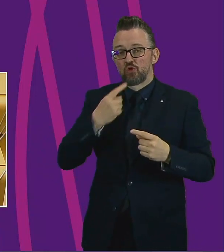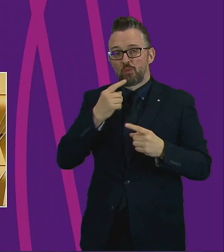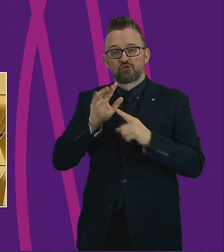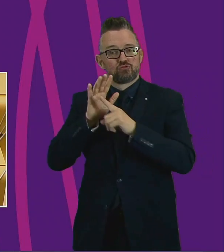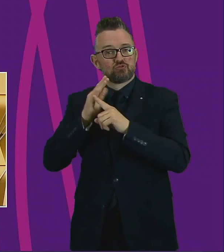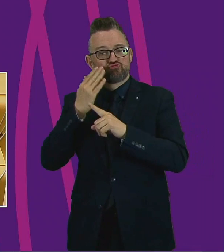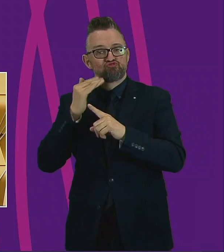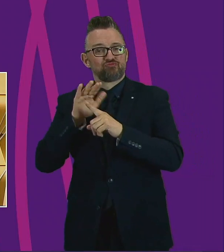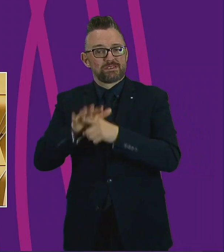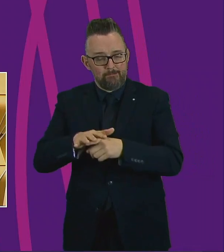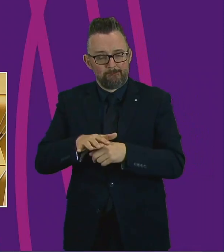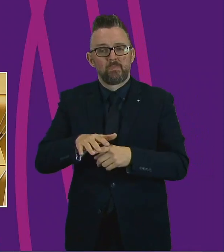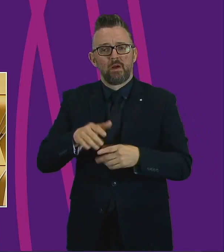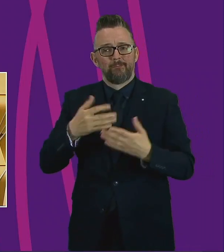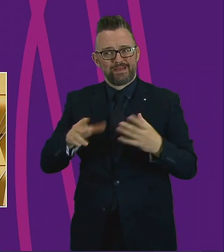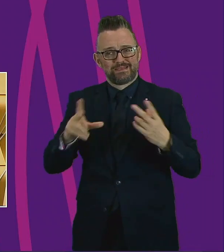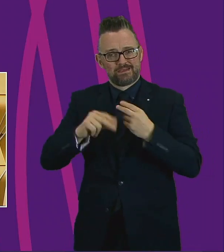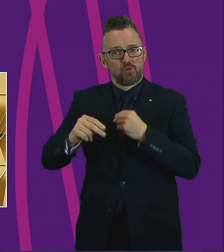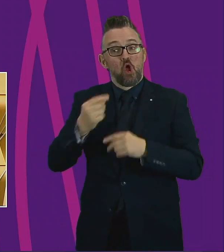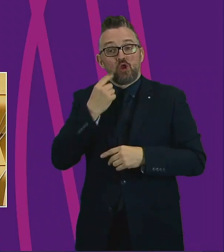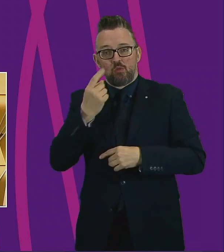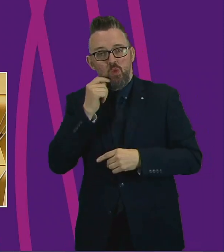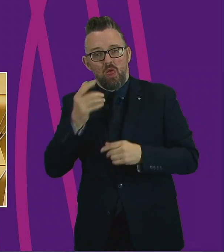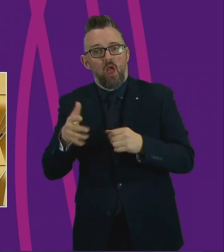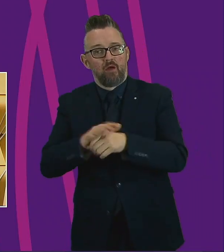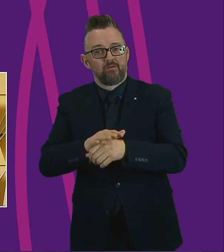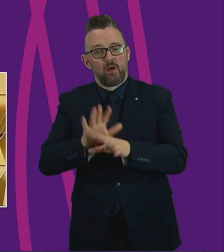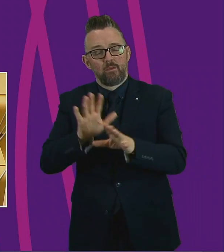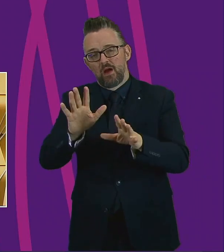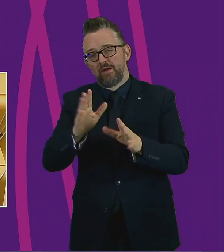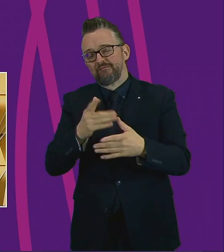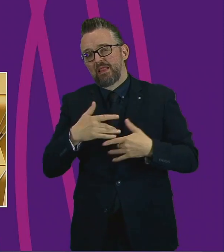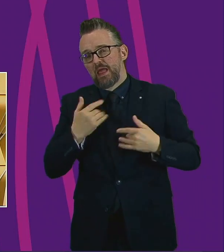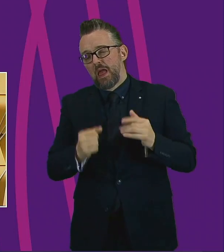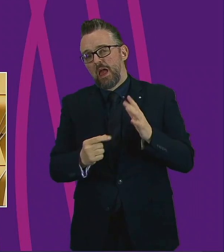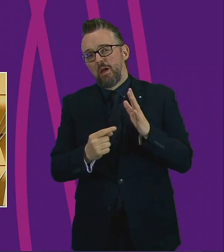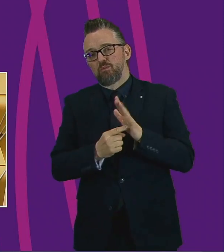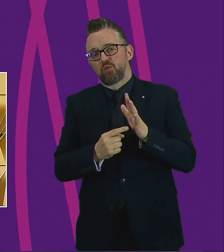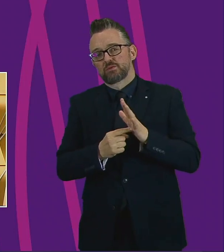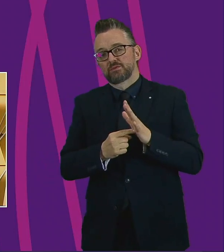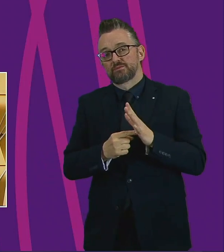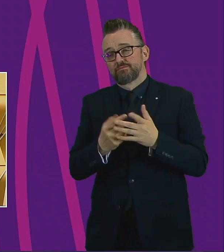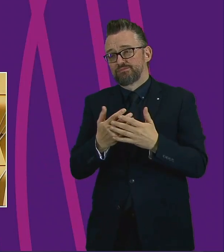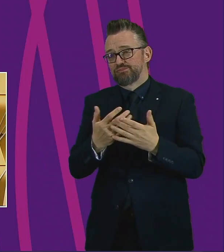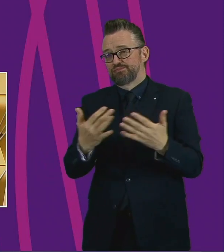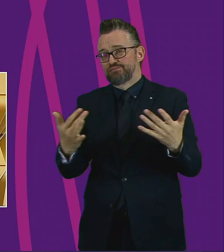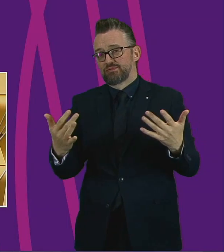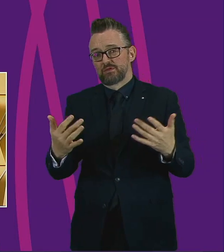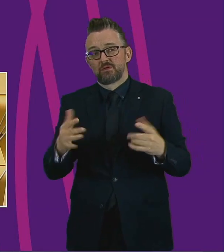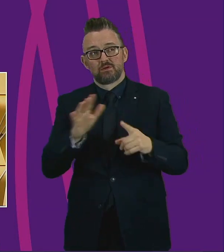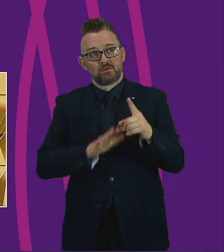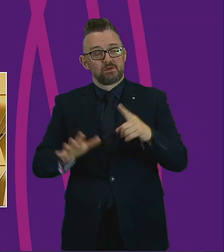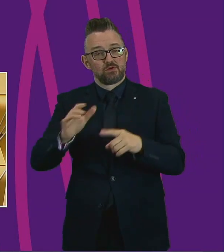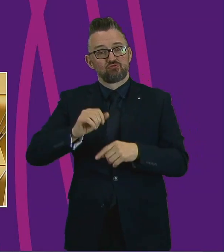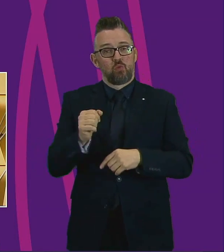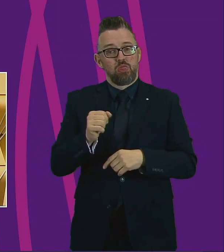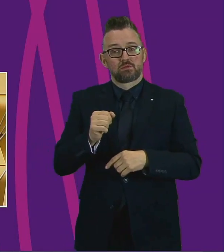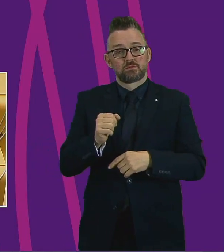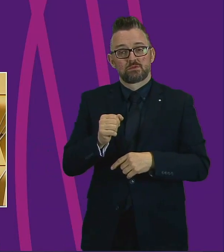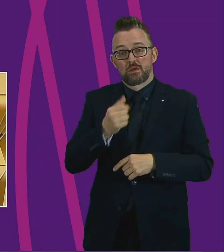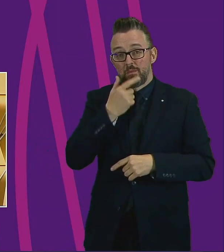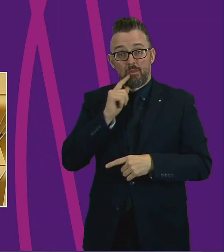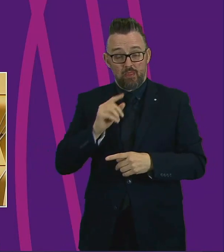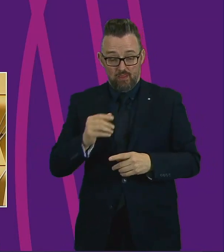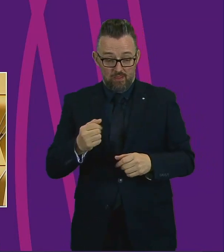the issue of racism. But I think it's important to note that very many people in this country get their food made